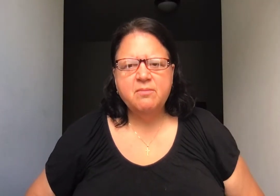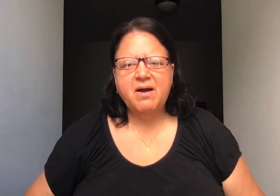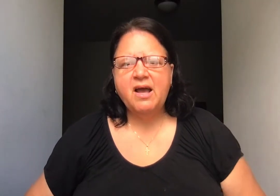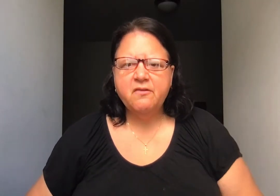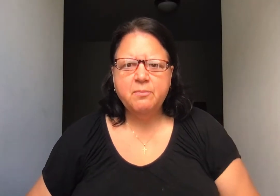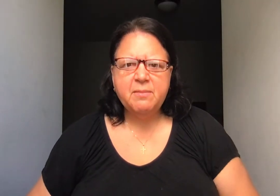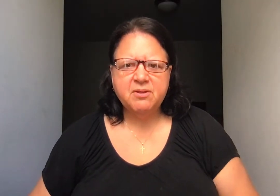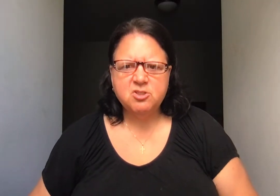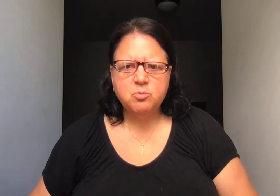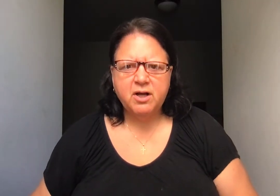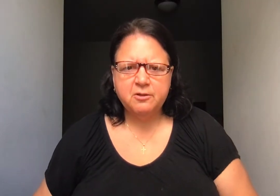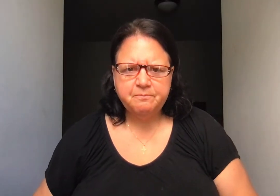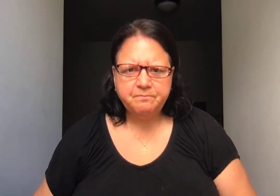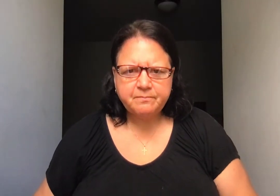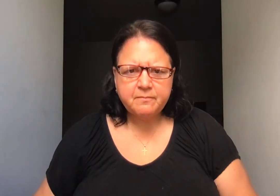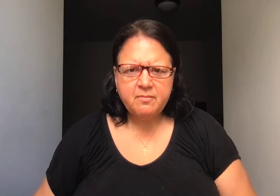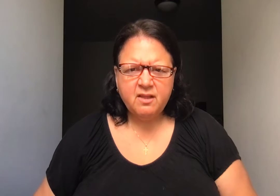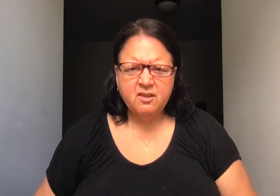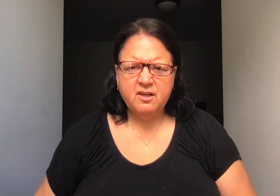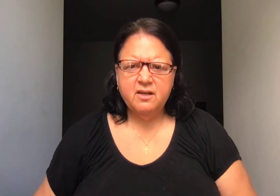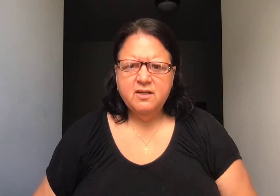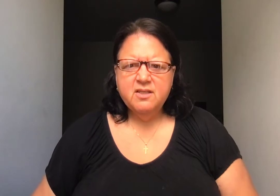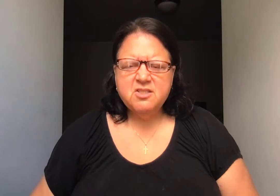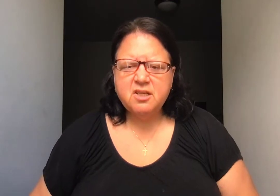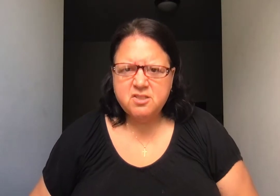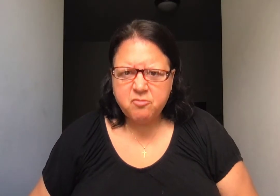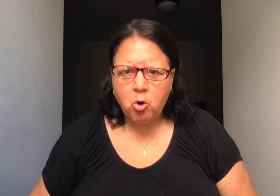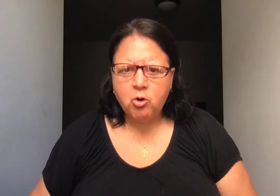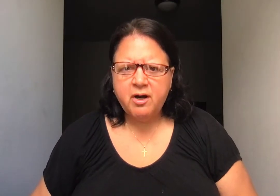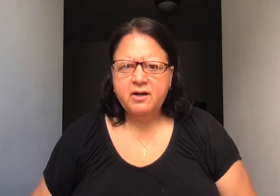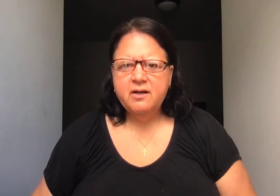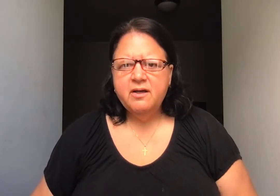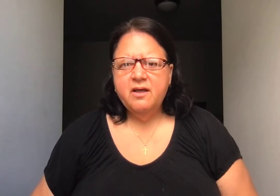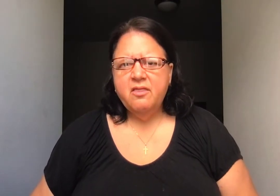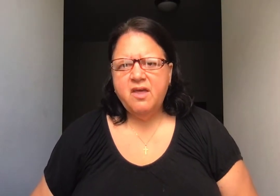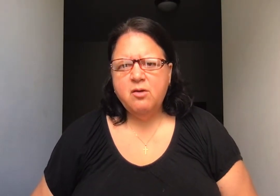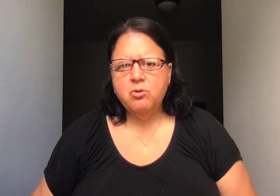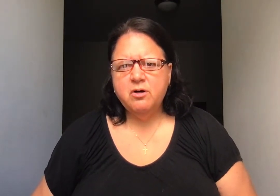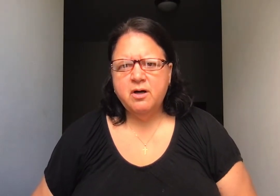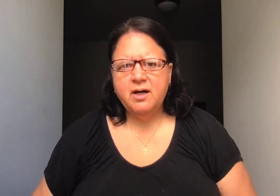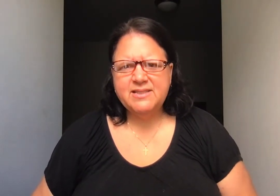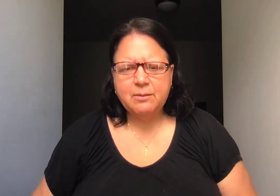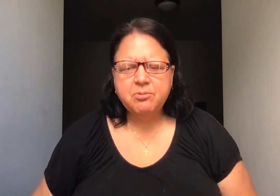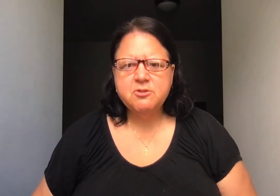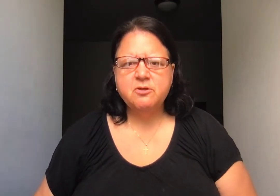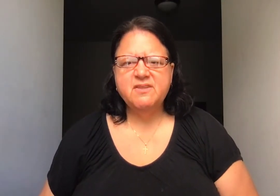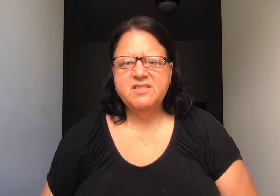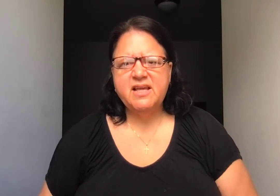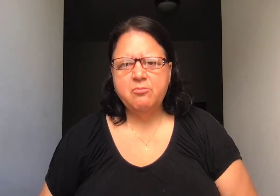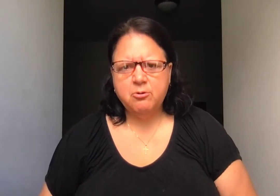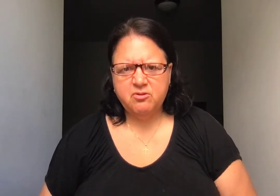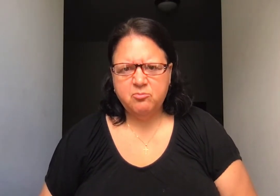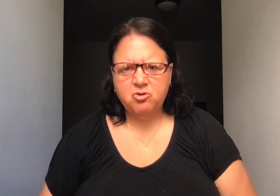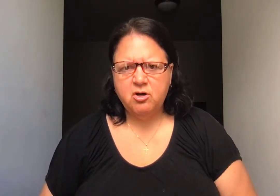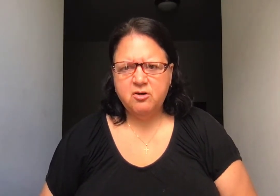by other people as well. The sons of Korah, they were temple servants. They wrote some songs.